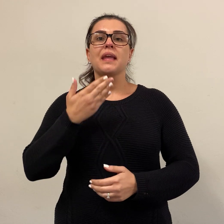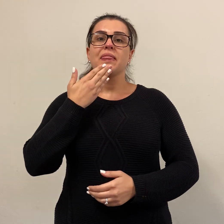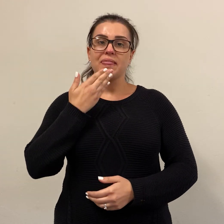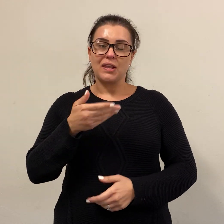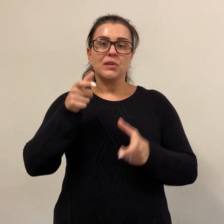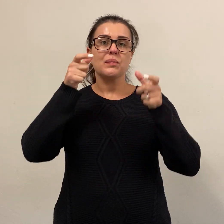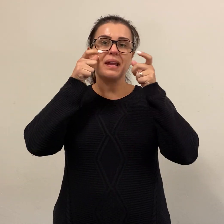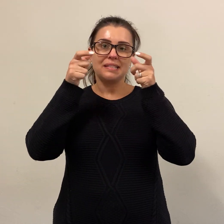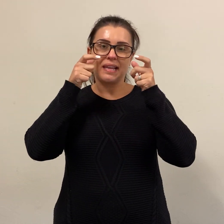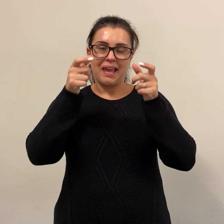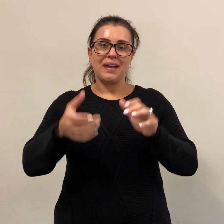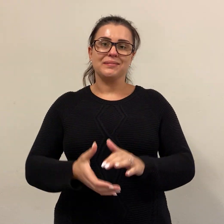Thank you and take care.